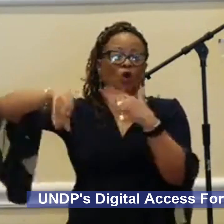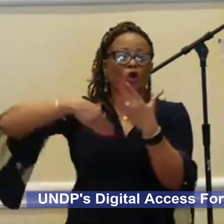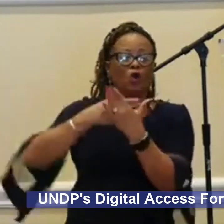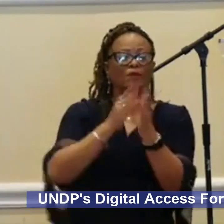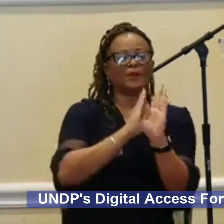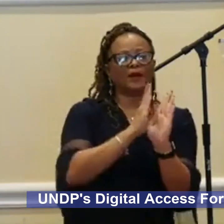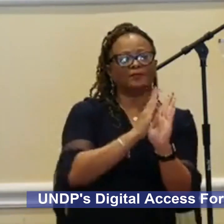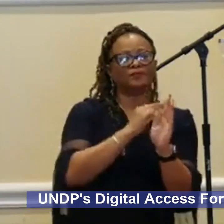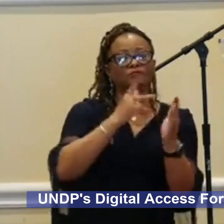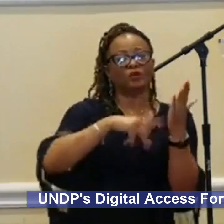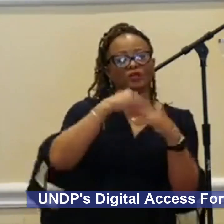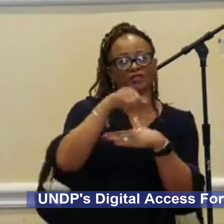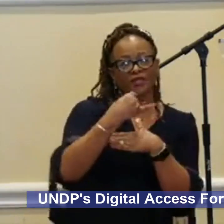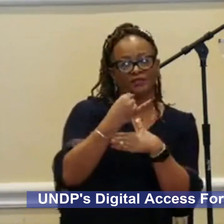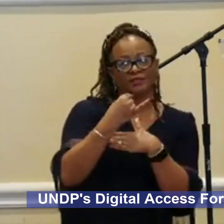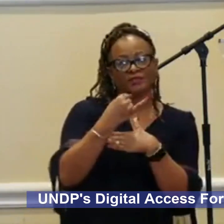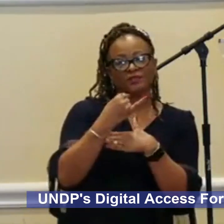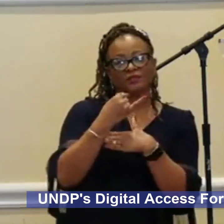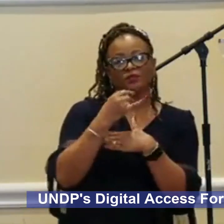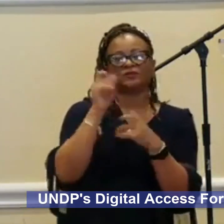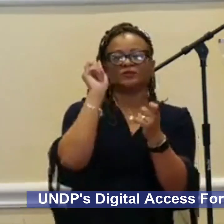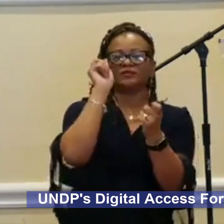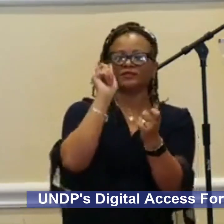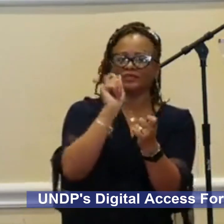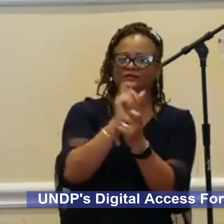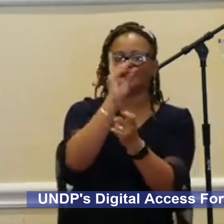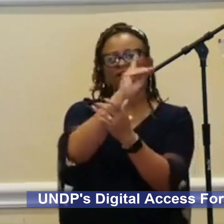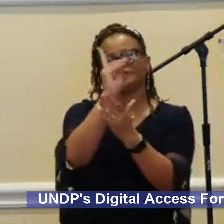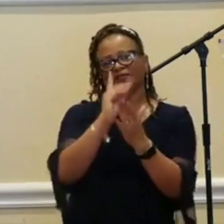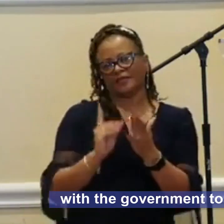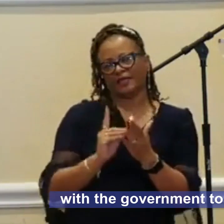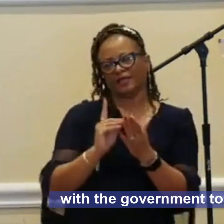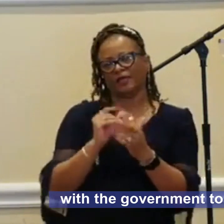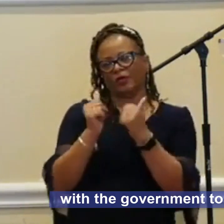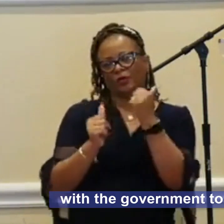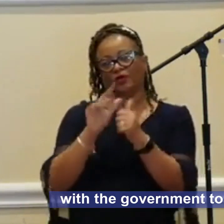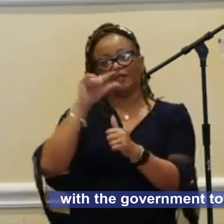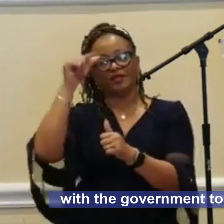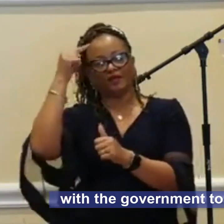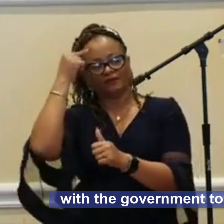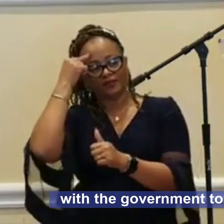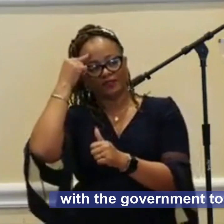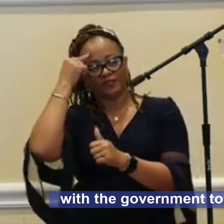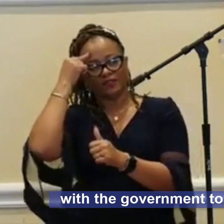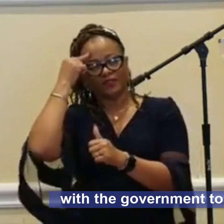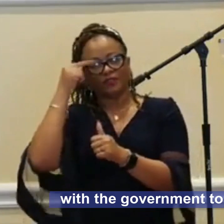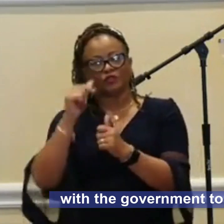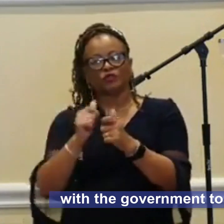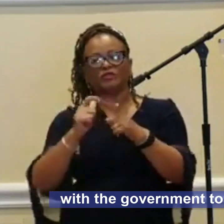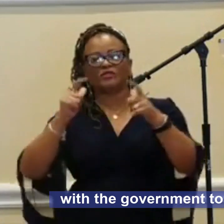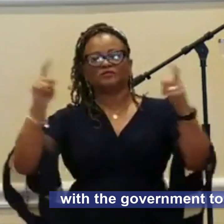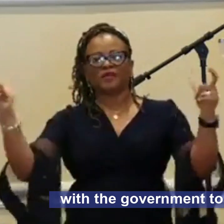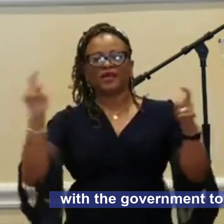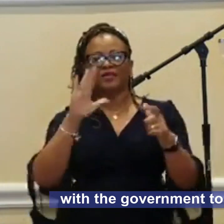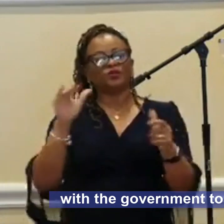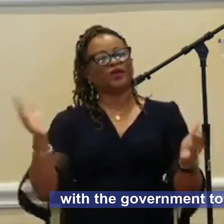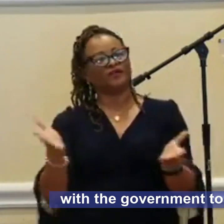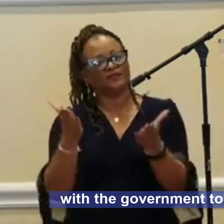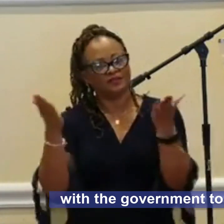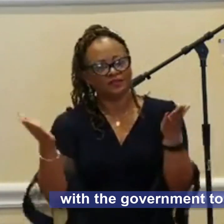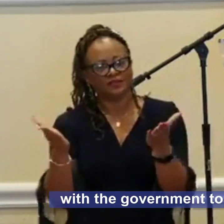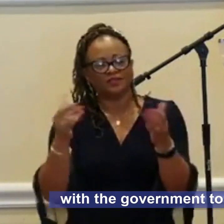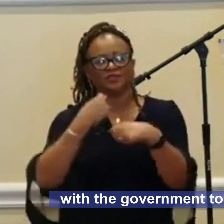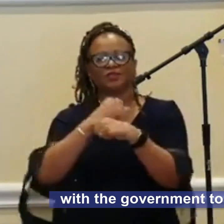Bahamas project was specifically designed with the government to expand your efforts